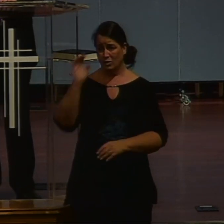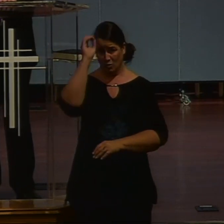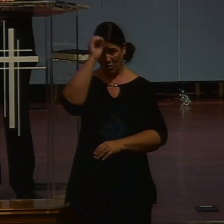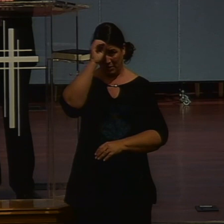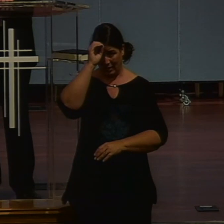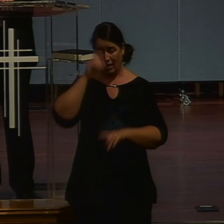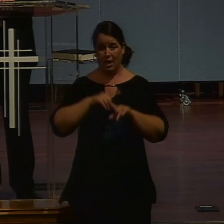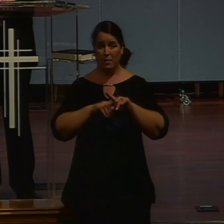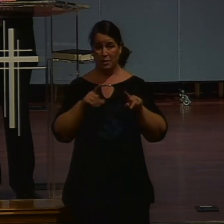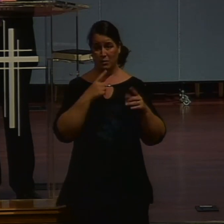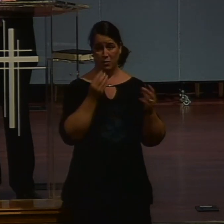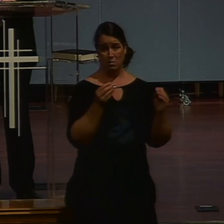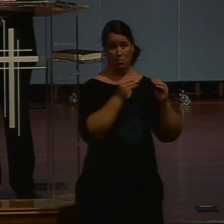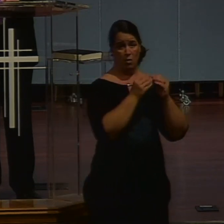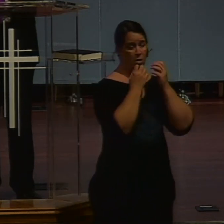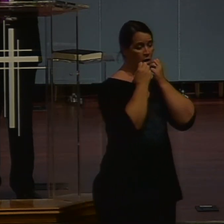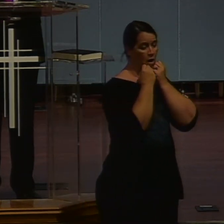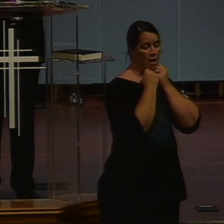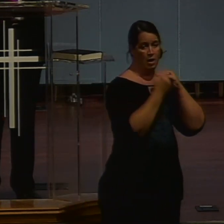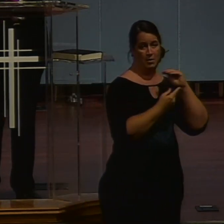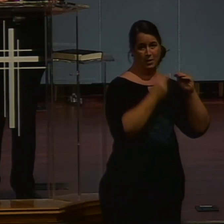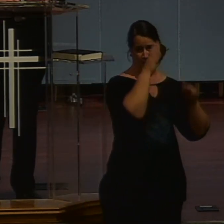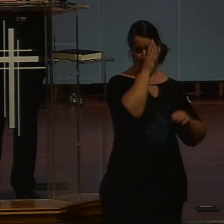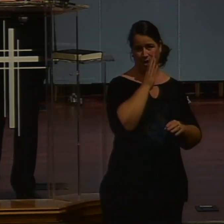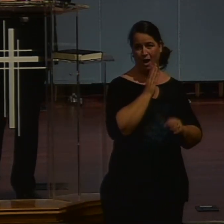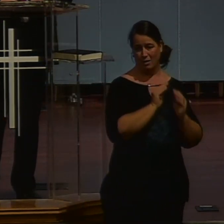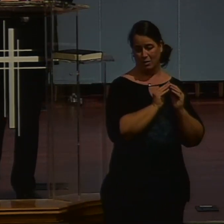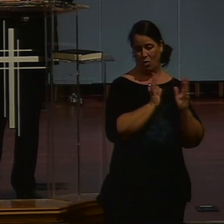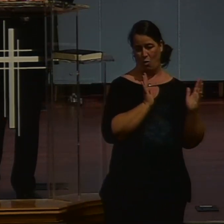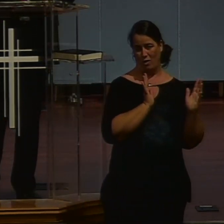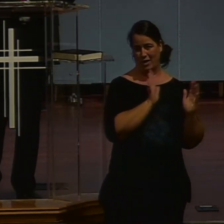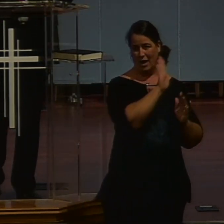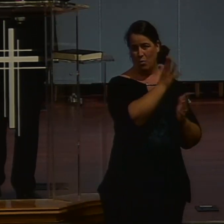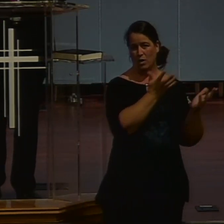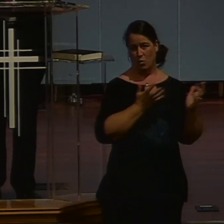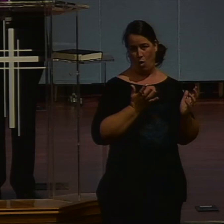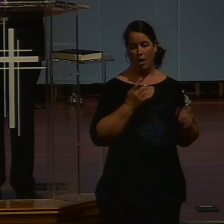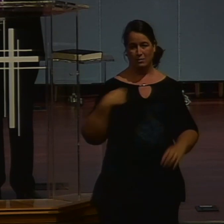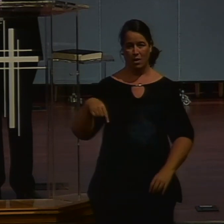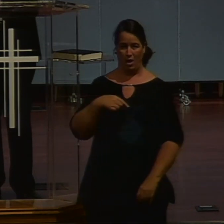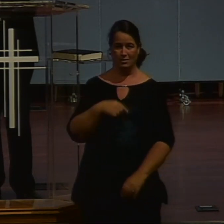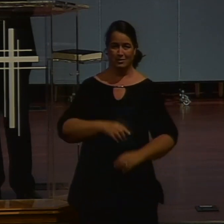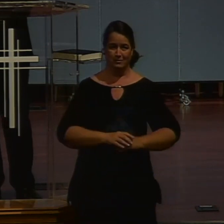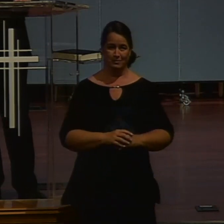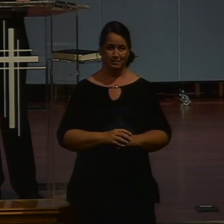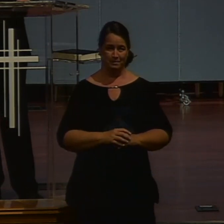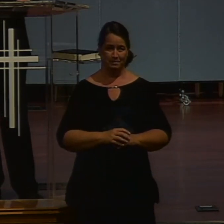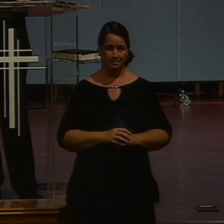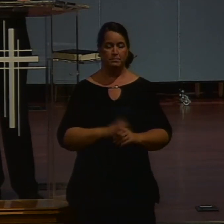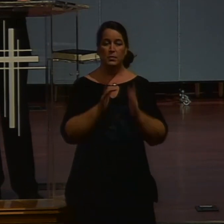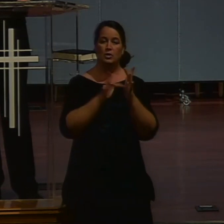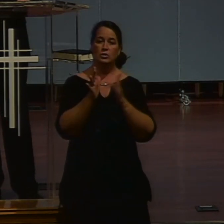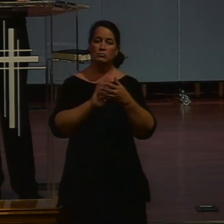his glory. So the Lord Jesus had a situation. He met a woman at a well,